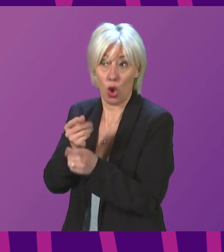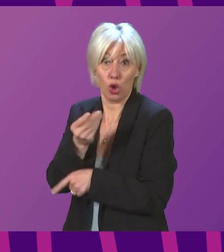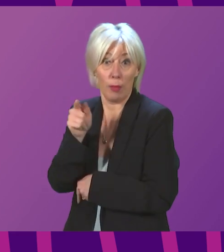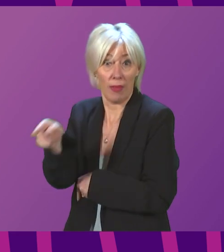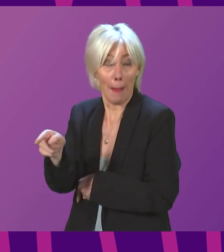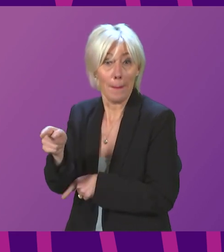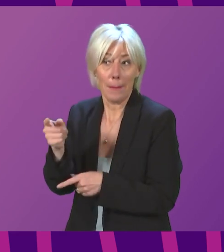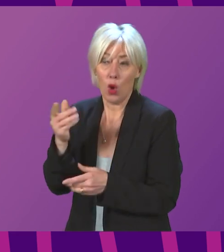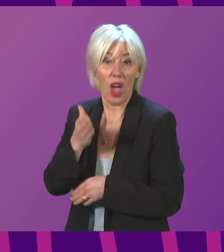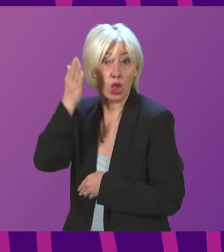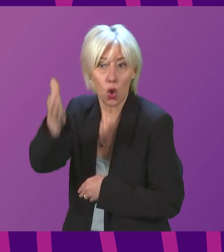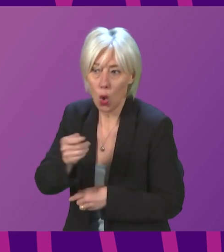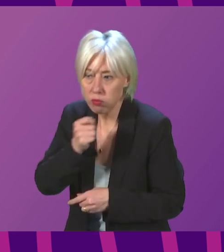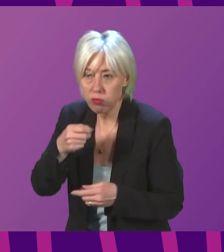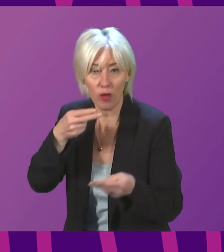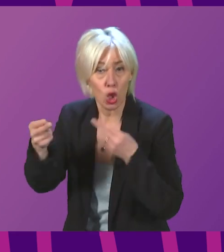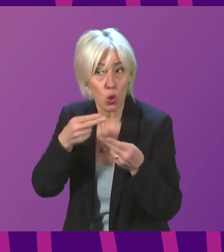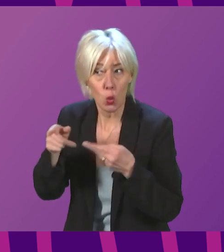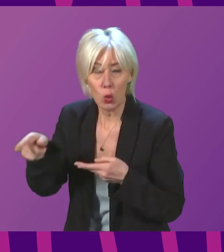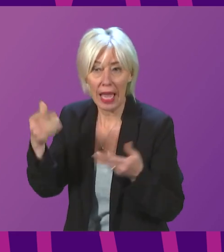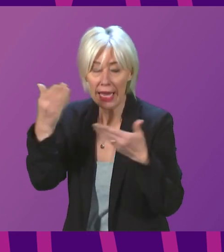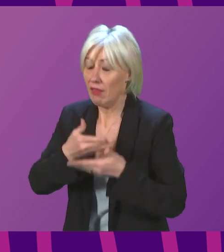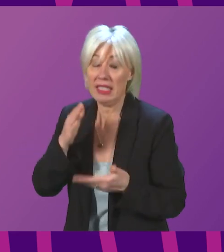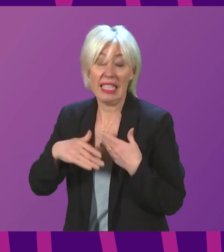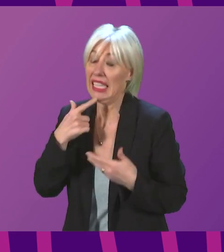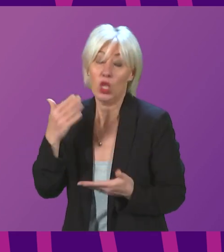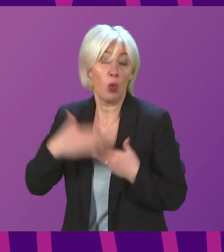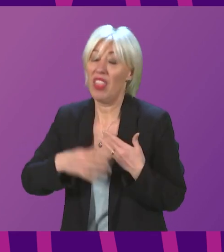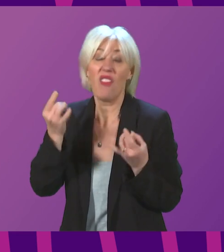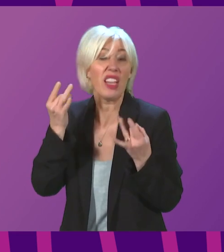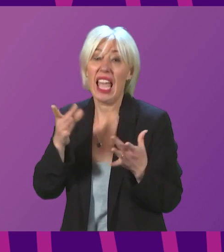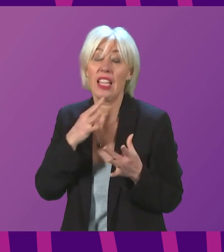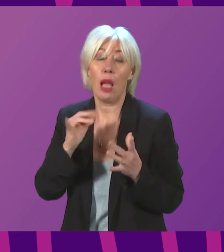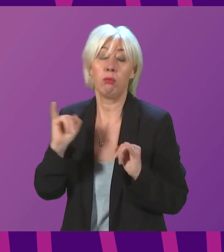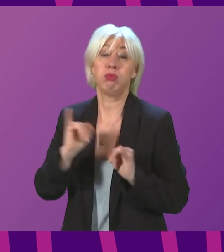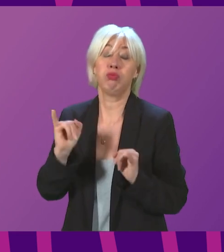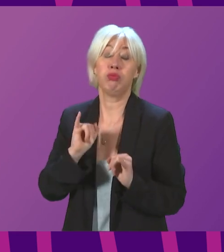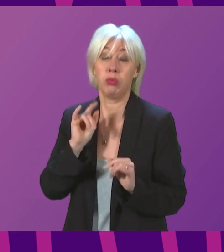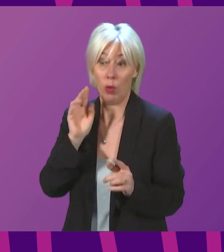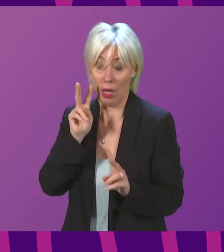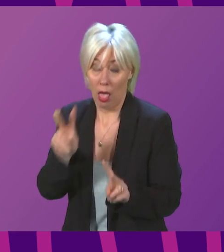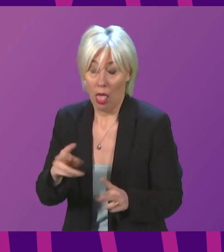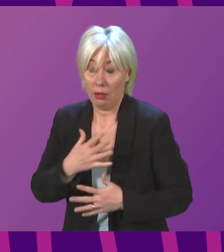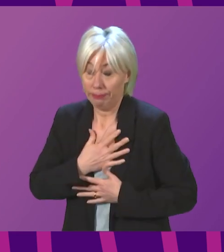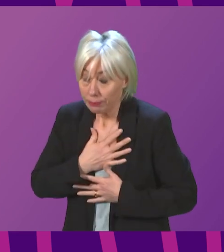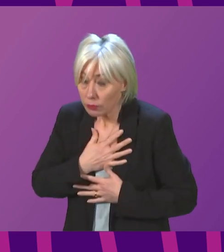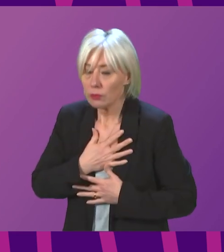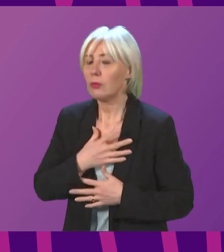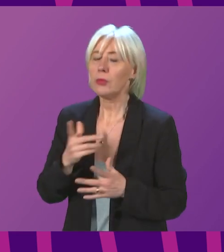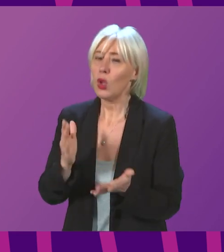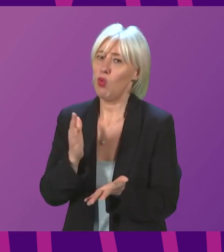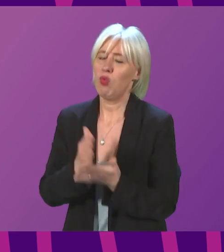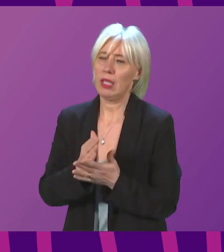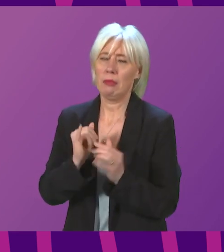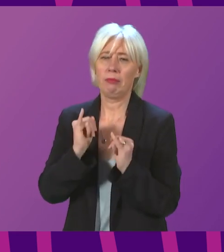those who reported directly that evening and they will never forget the horror that was encountered there. It is a dark moment